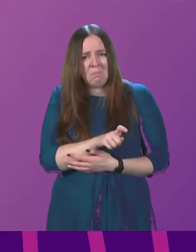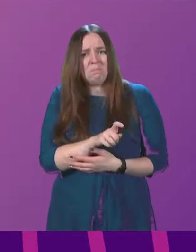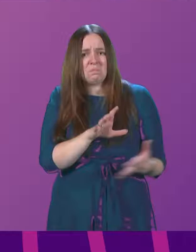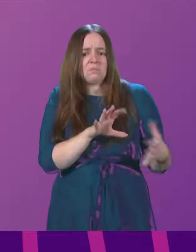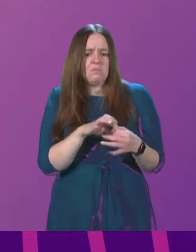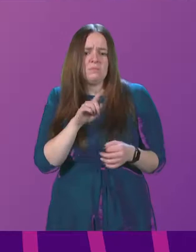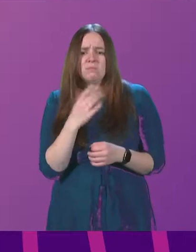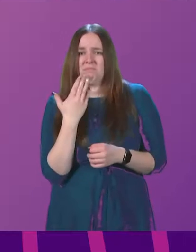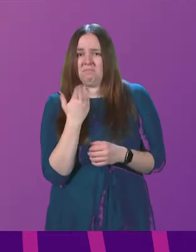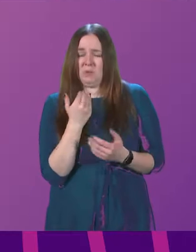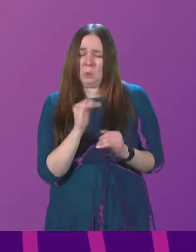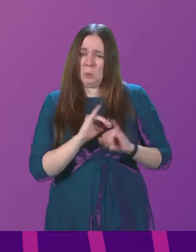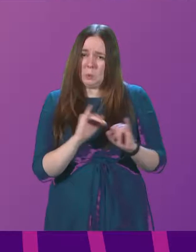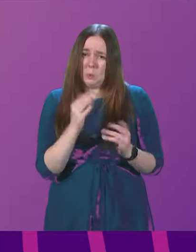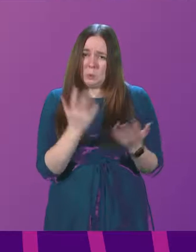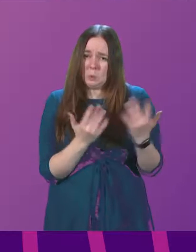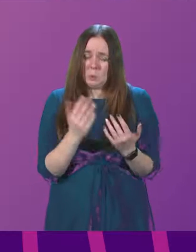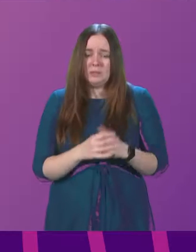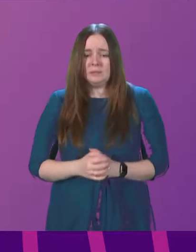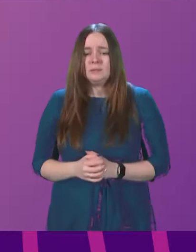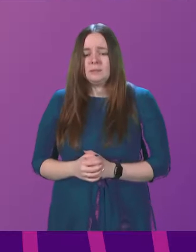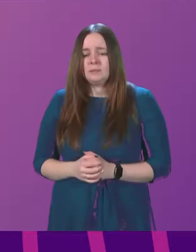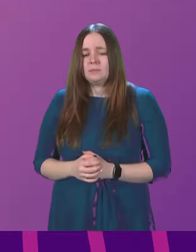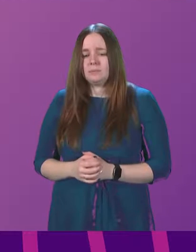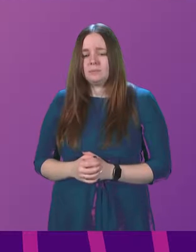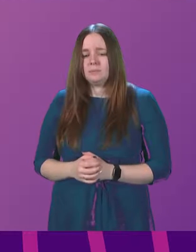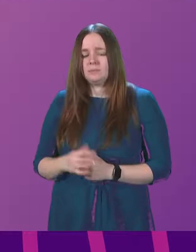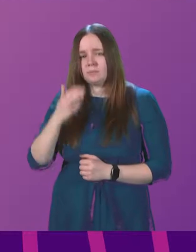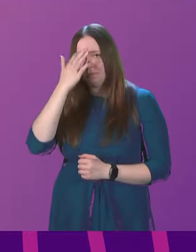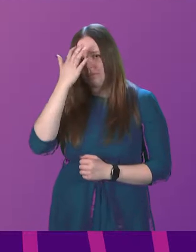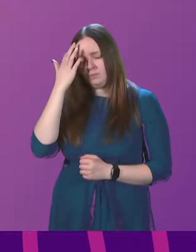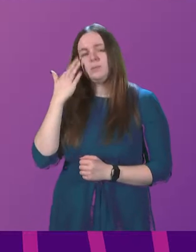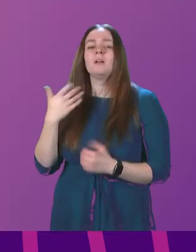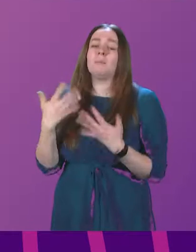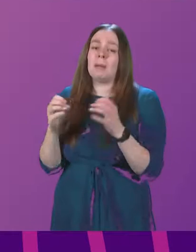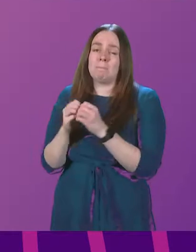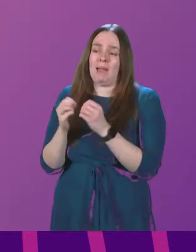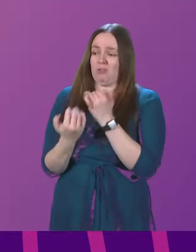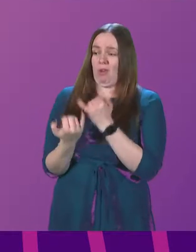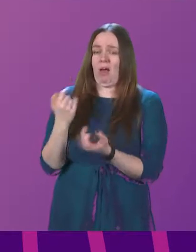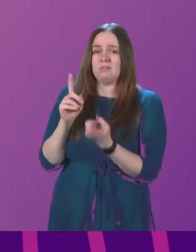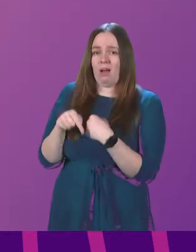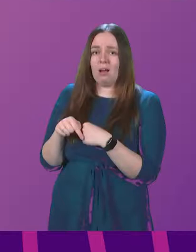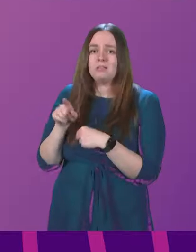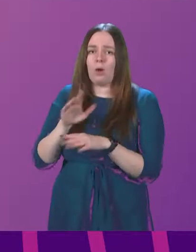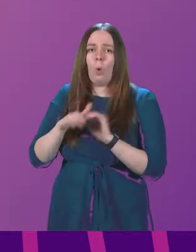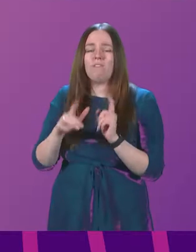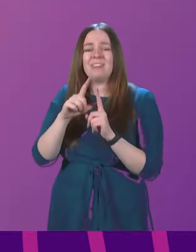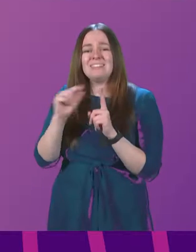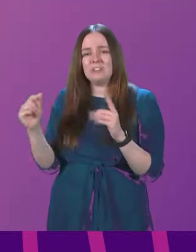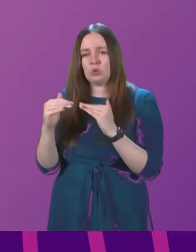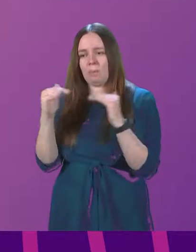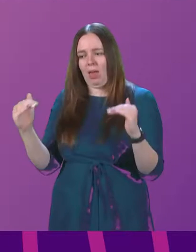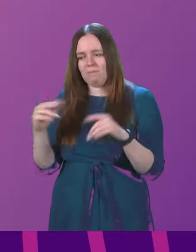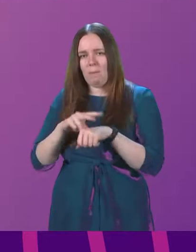latest and quite shocking statistics? Cabinet Secretary. I did mention in a previous answer to Jamie Green about the digital platform which